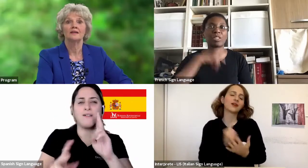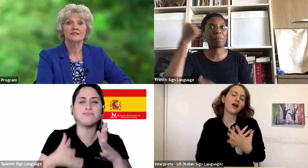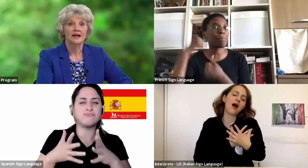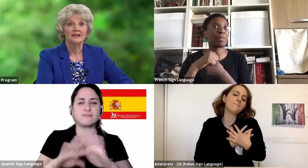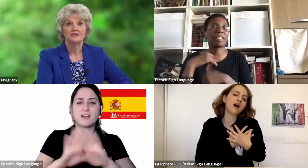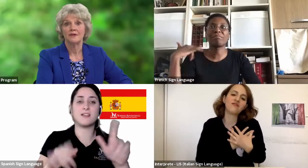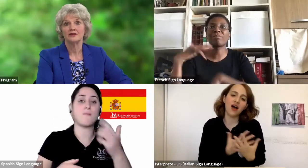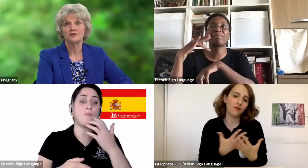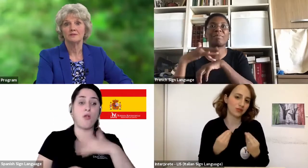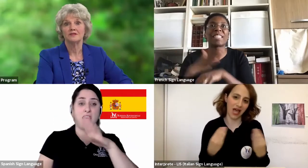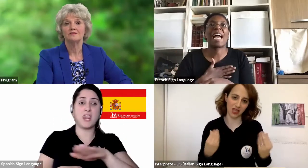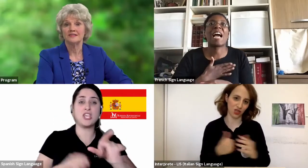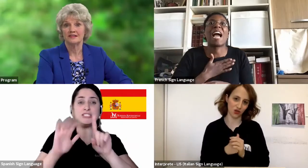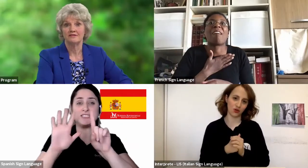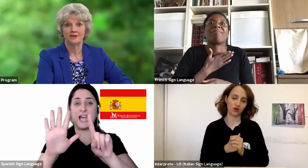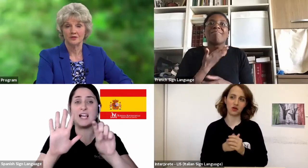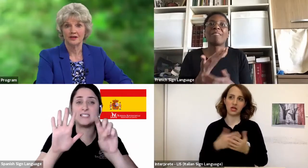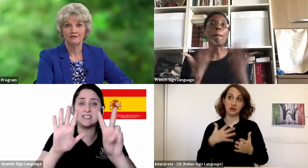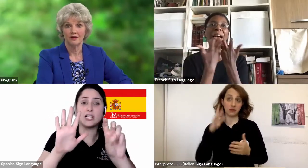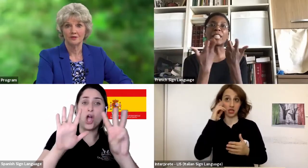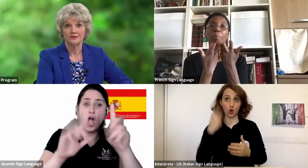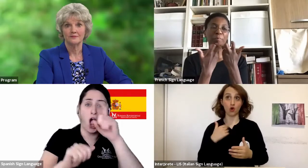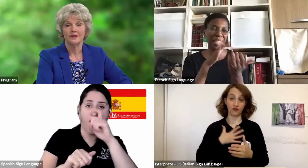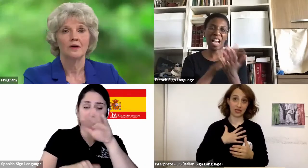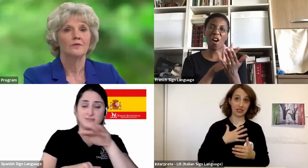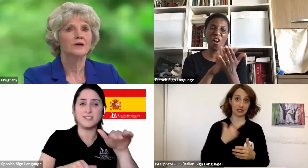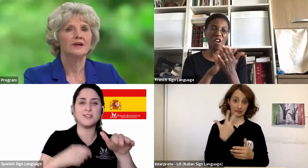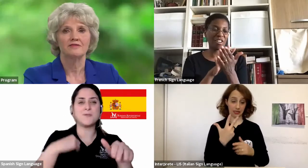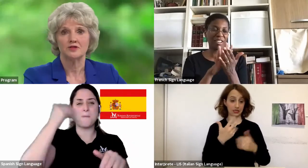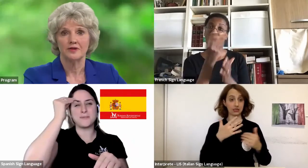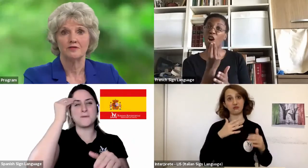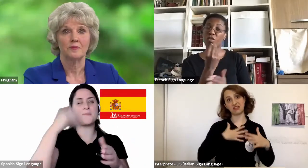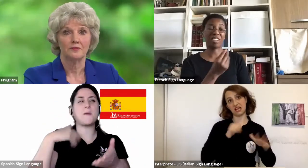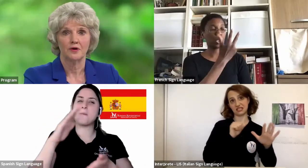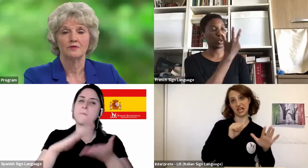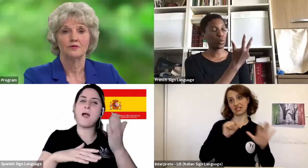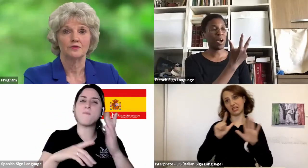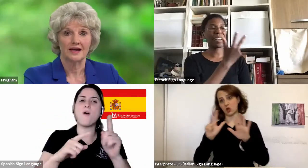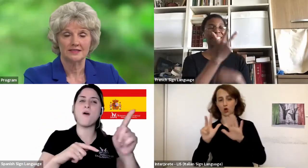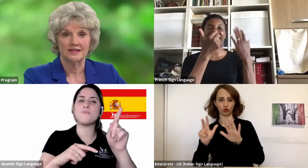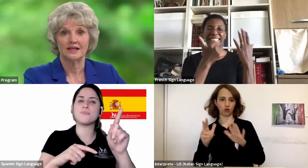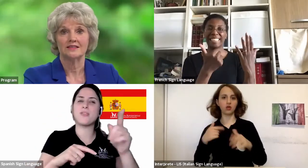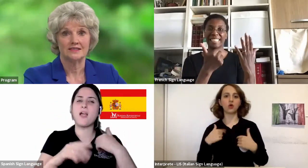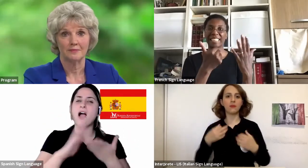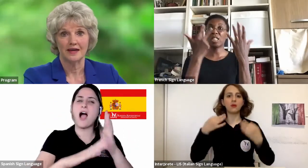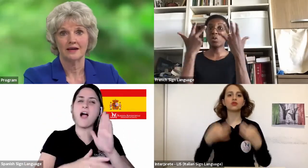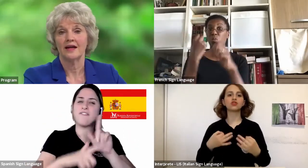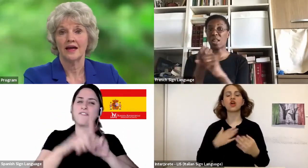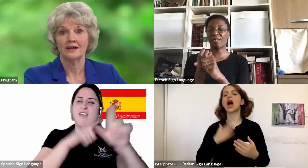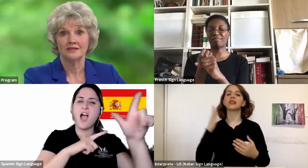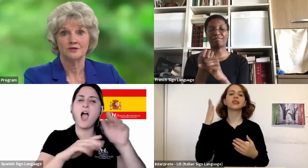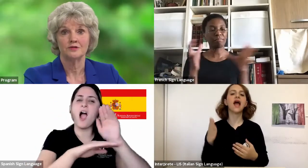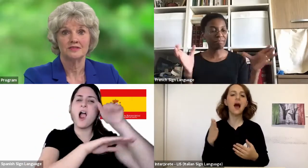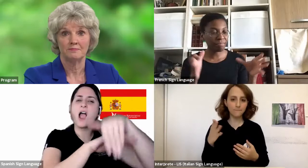decided to make a trip to visit Victoria Falls. We would have to travel by road through Tanzania, Zambia,